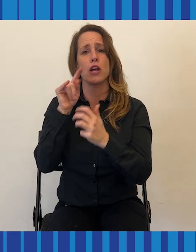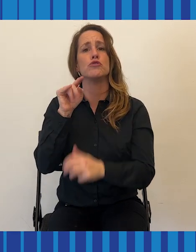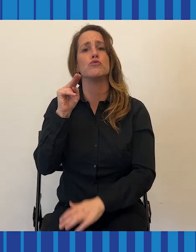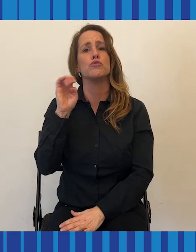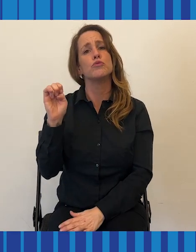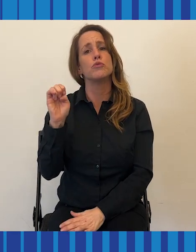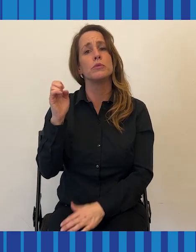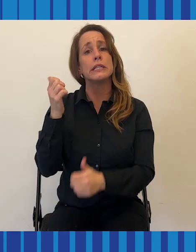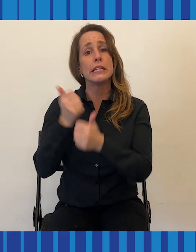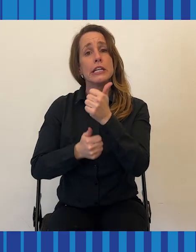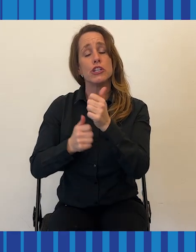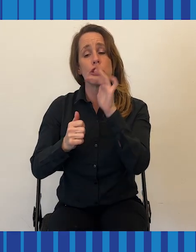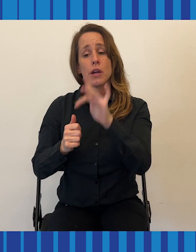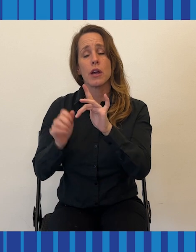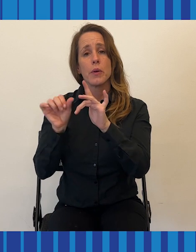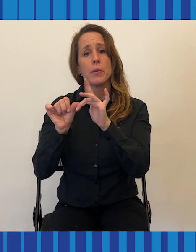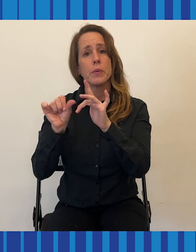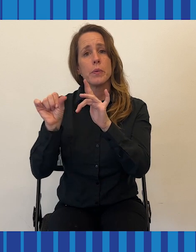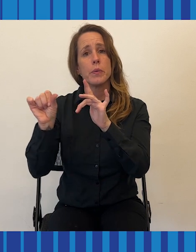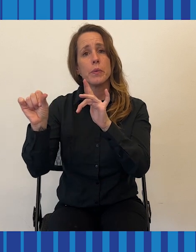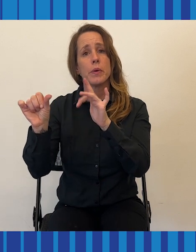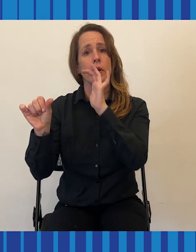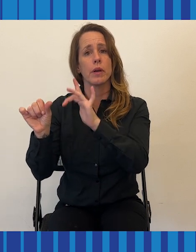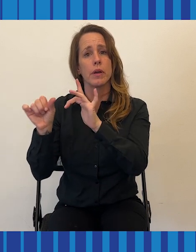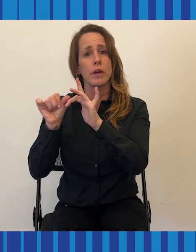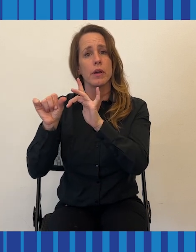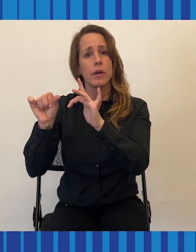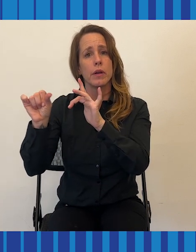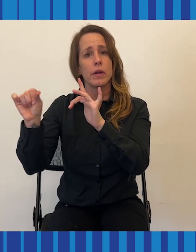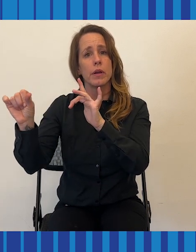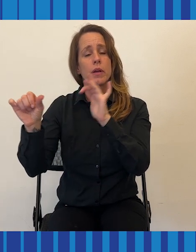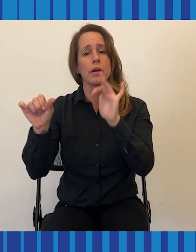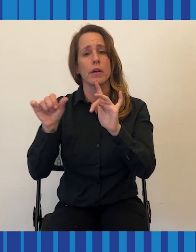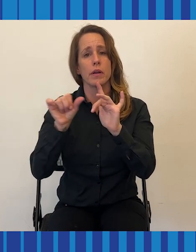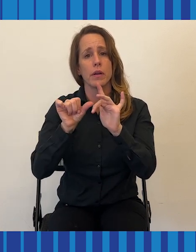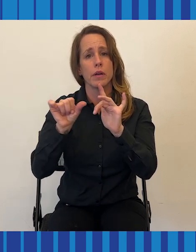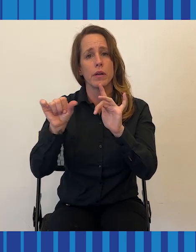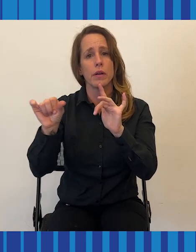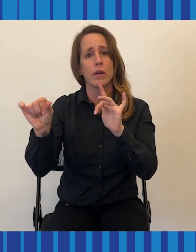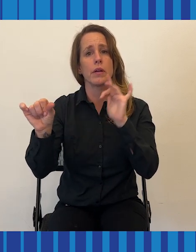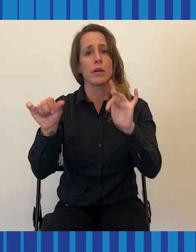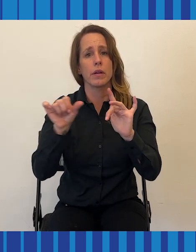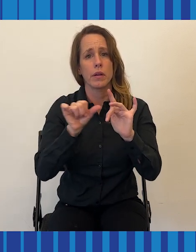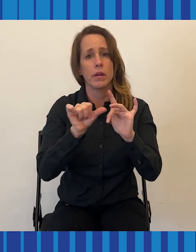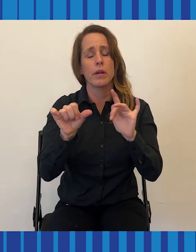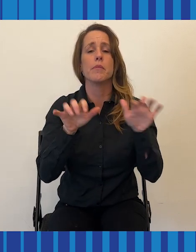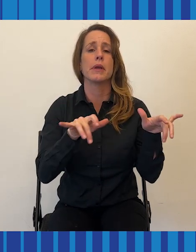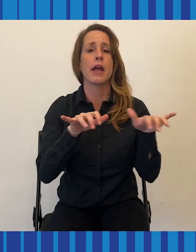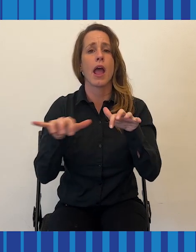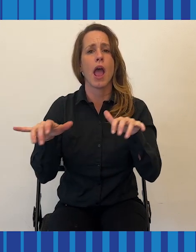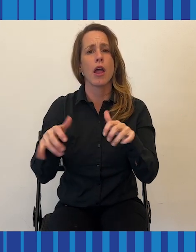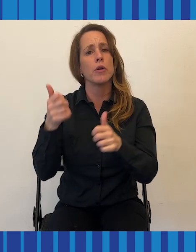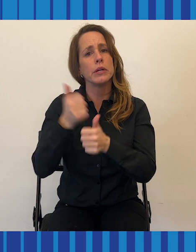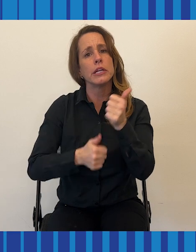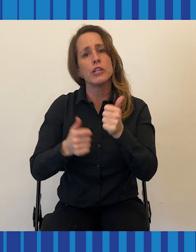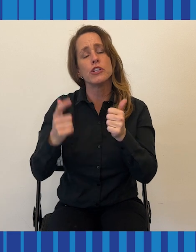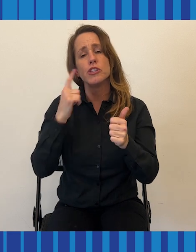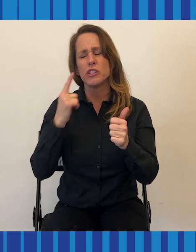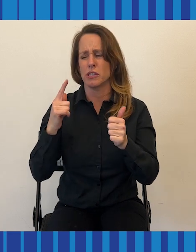Each note has a duration. And that duration involves the interplay of these detunings.